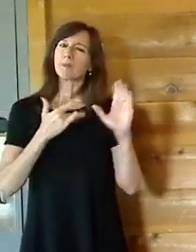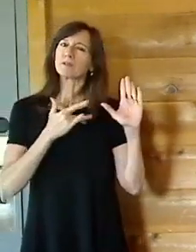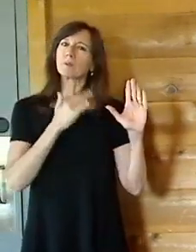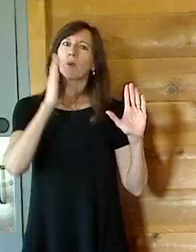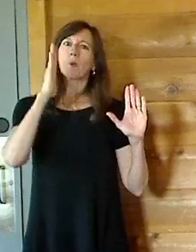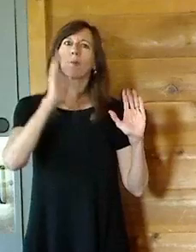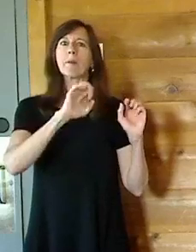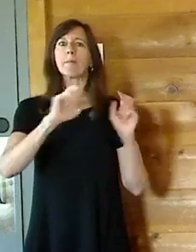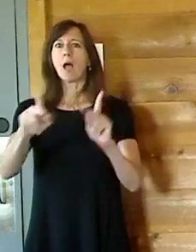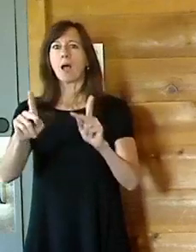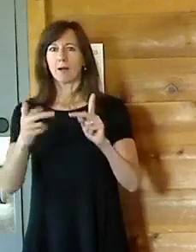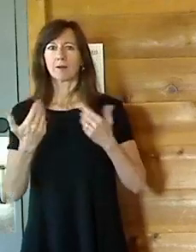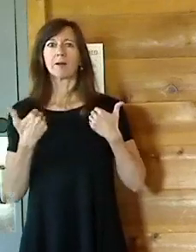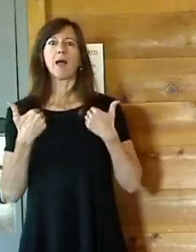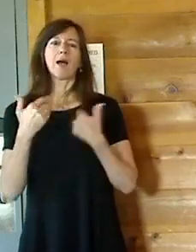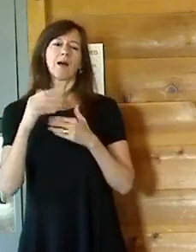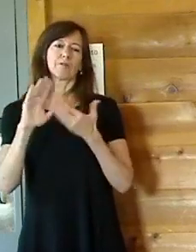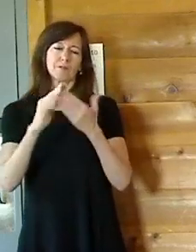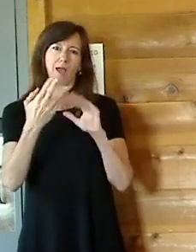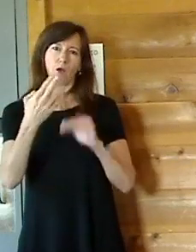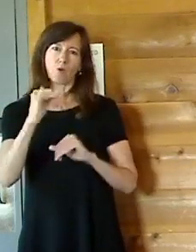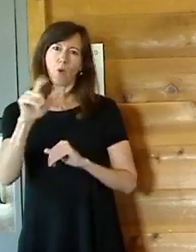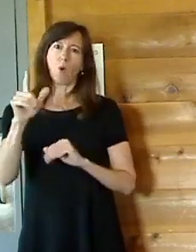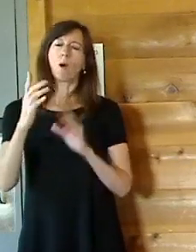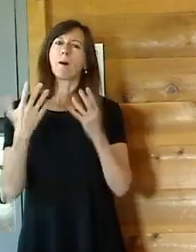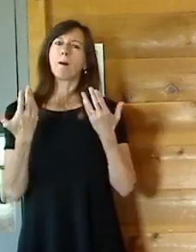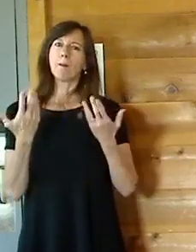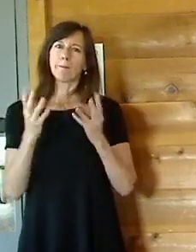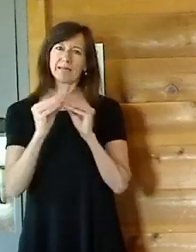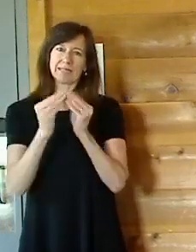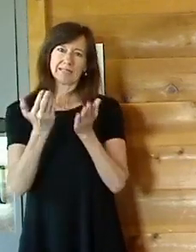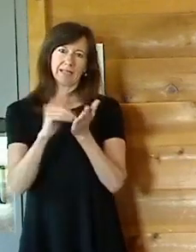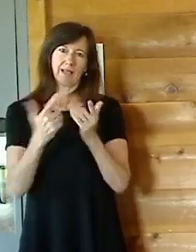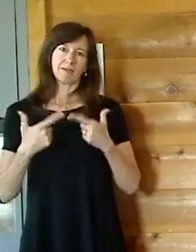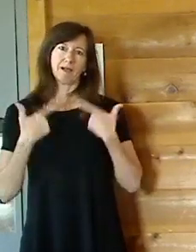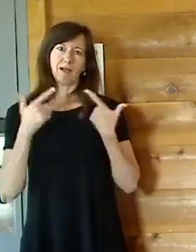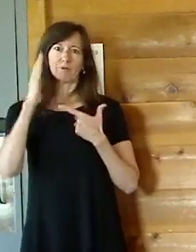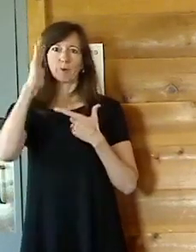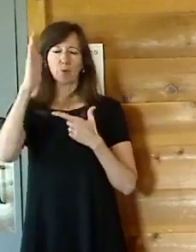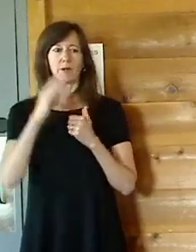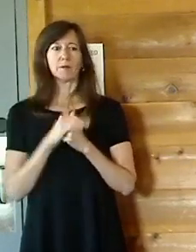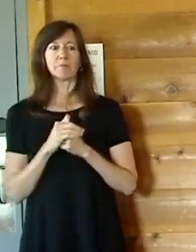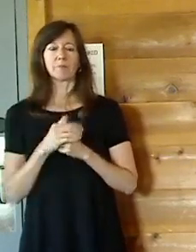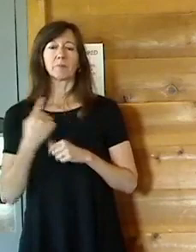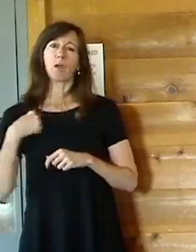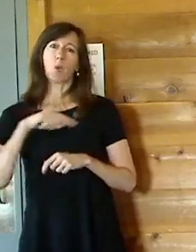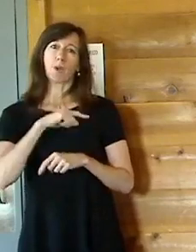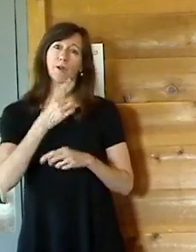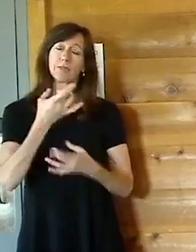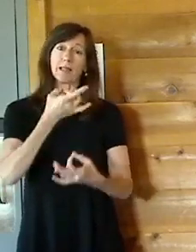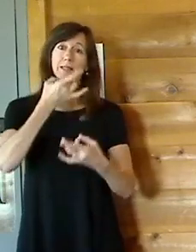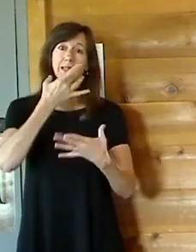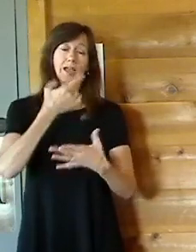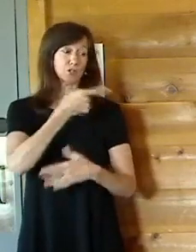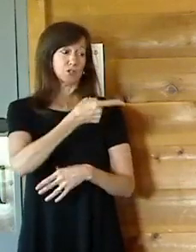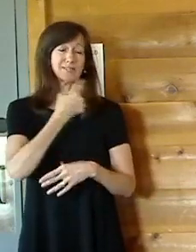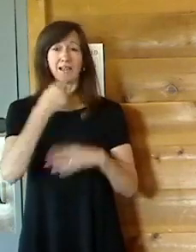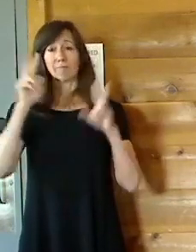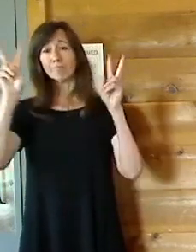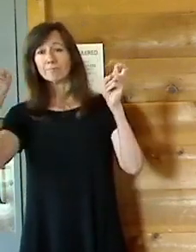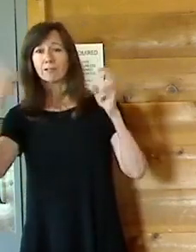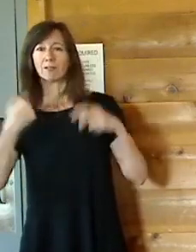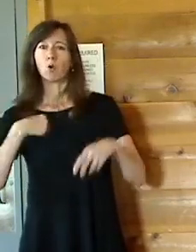hall meetings. But I do appreciate it. She says there were light in the dark for a very long time. The good news is we are through the darkness and we're enjoying